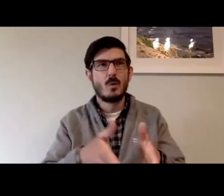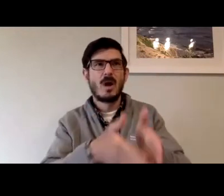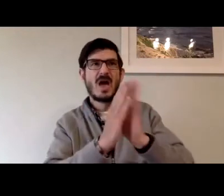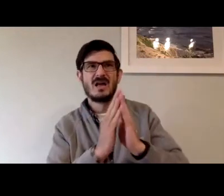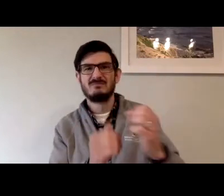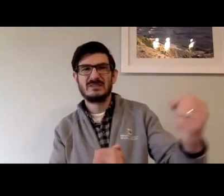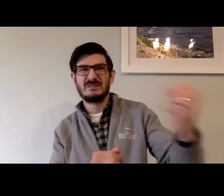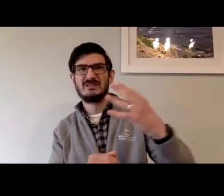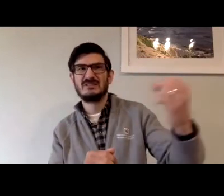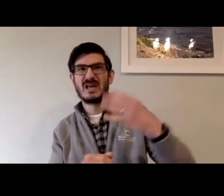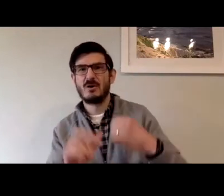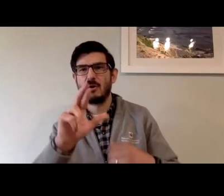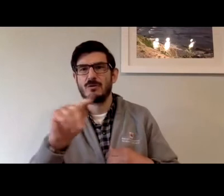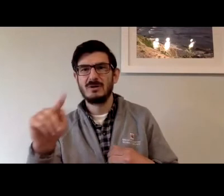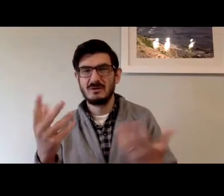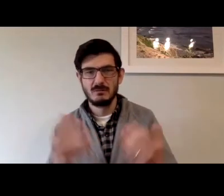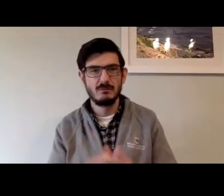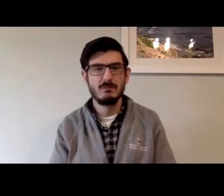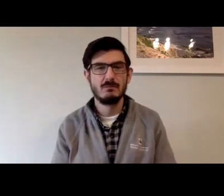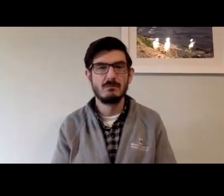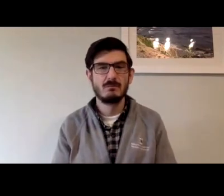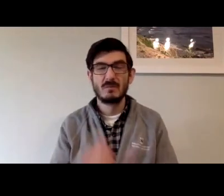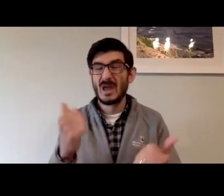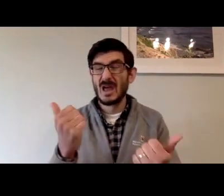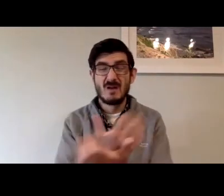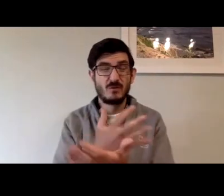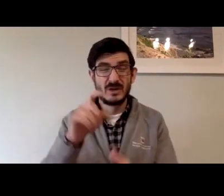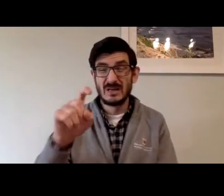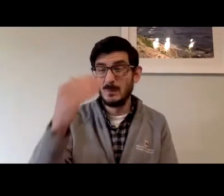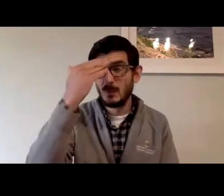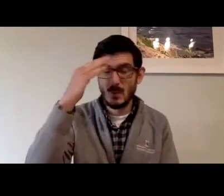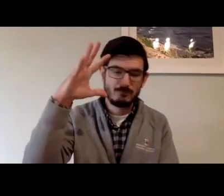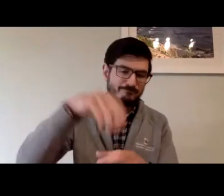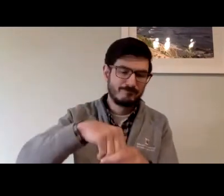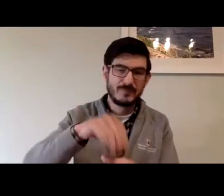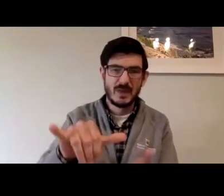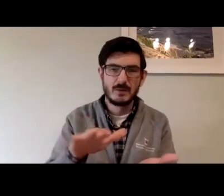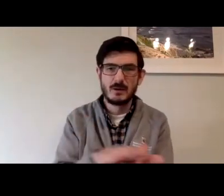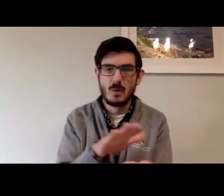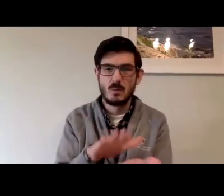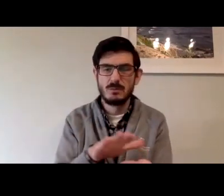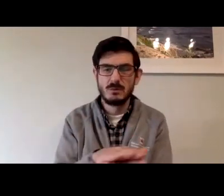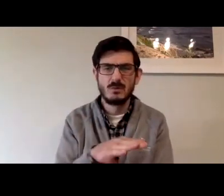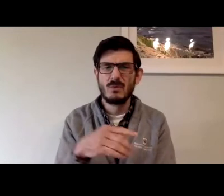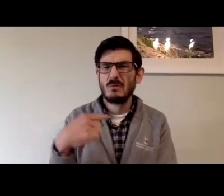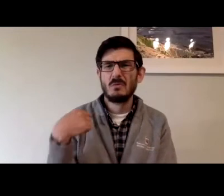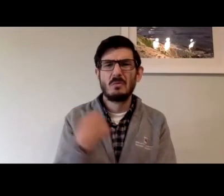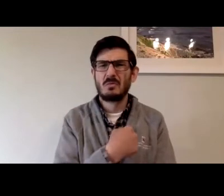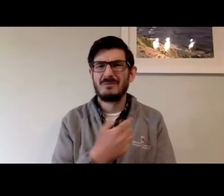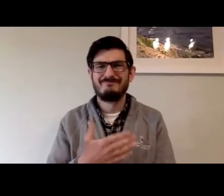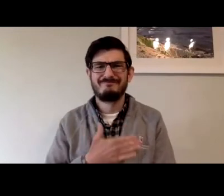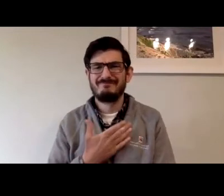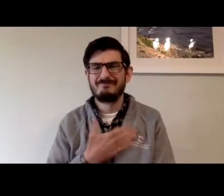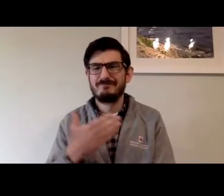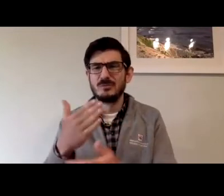submit to a carrier to request that RTT inbound be enabled. Everything you need to know Scoop to nuts is in